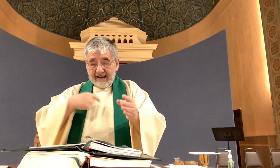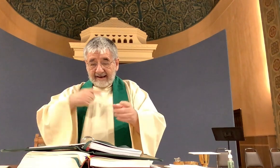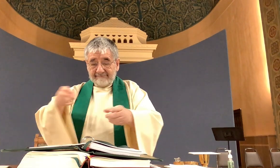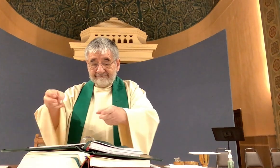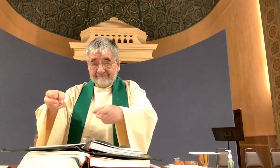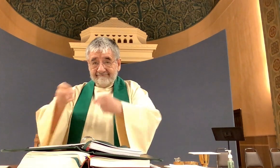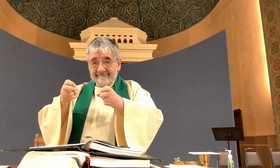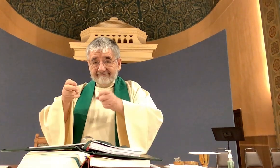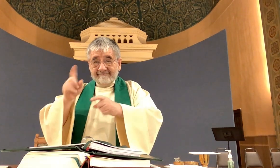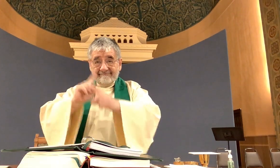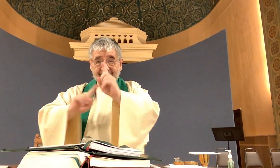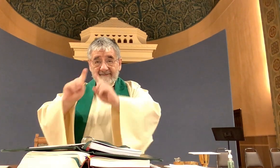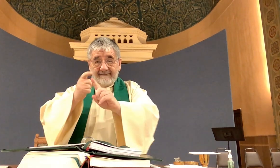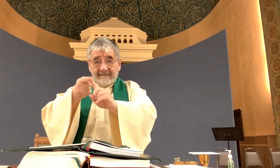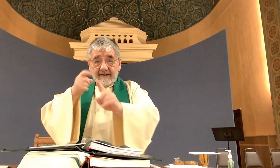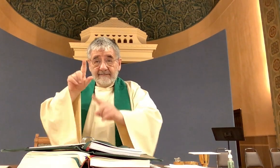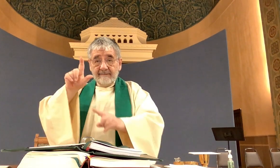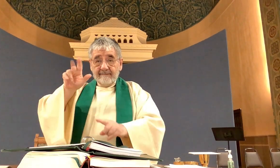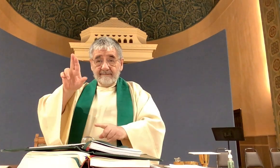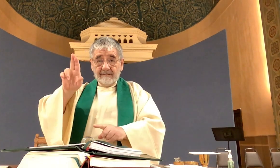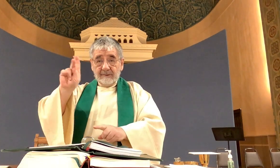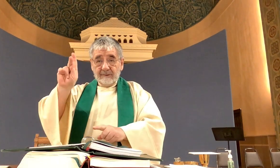Holy Gospel according to Luke.